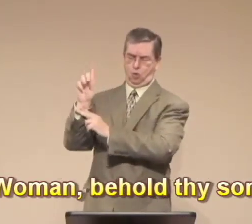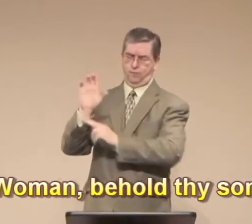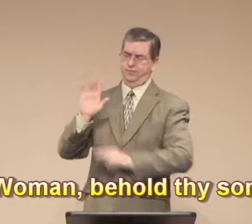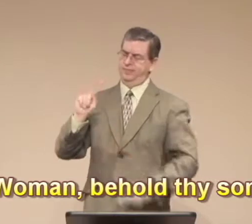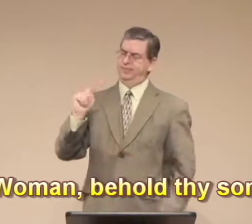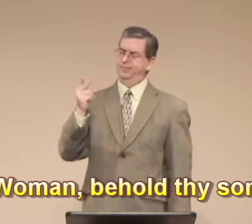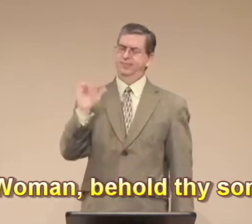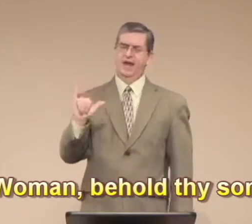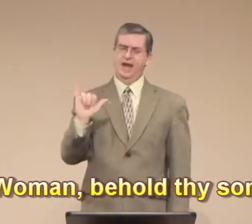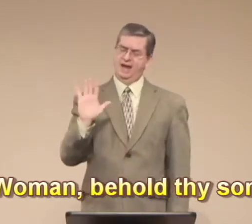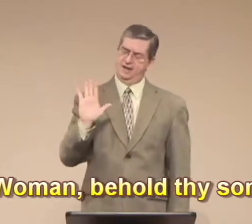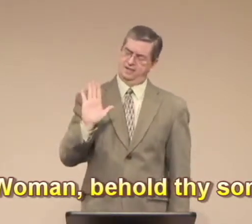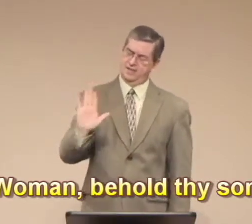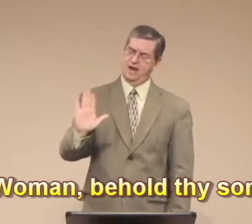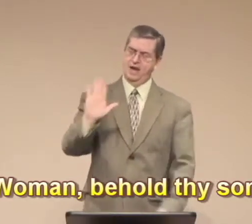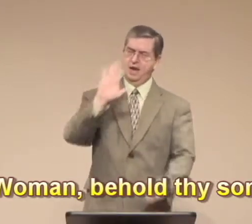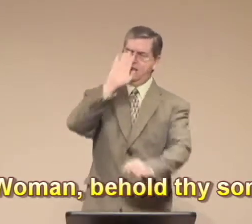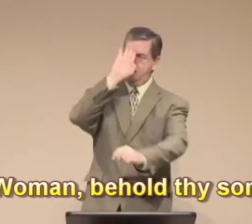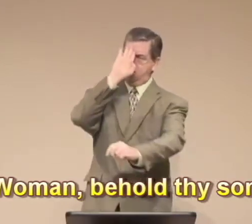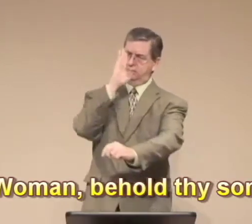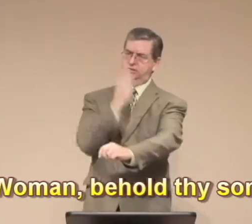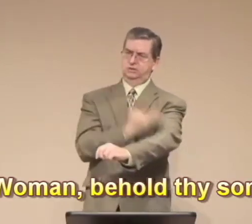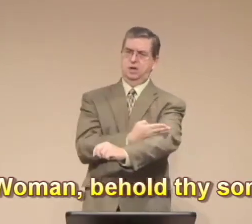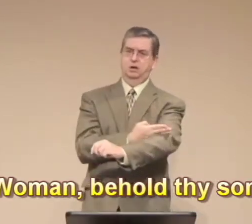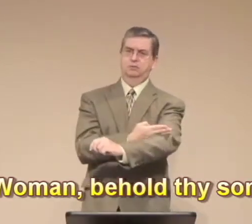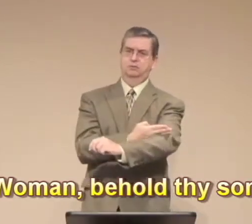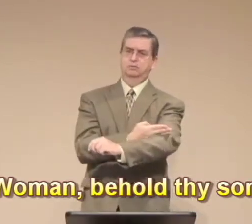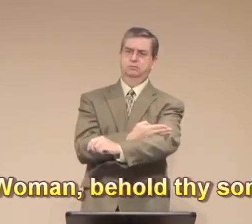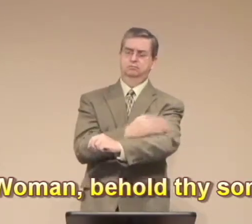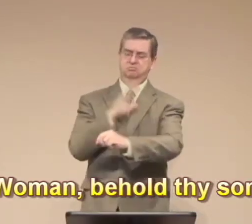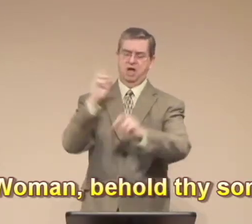Woman, behold thy son.